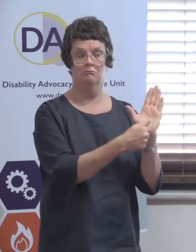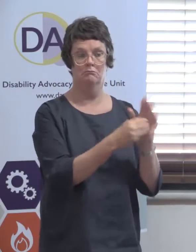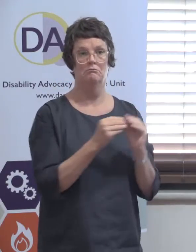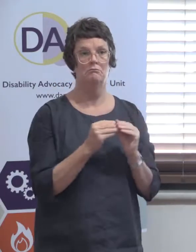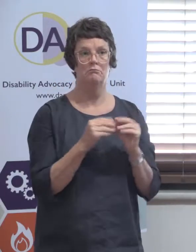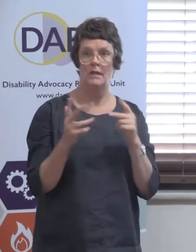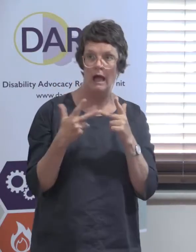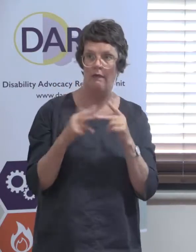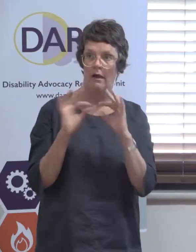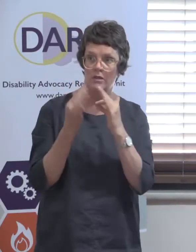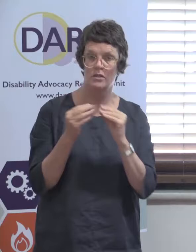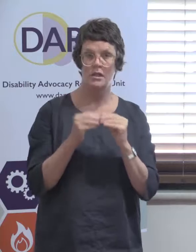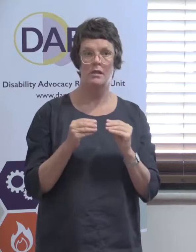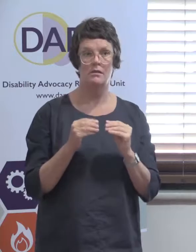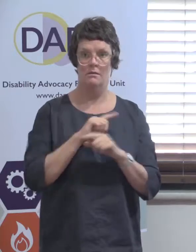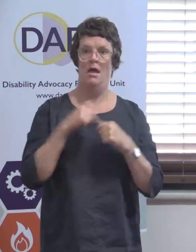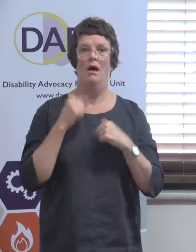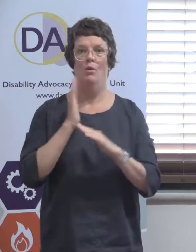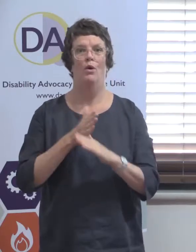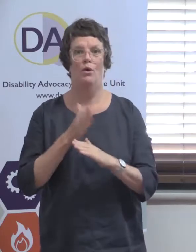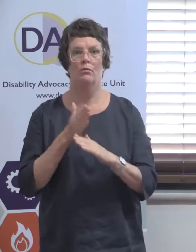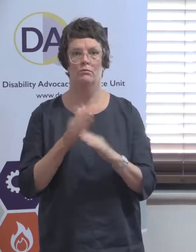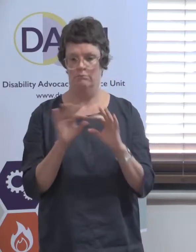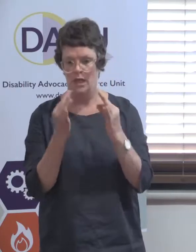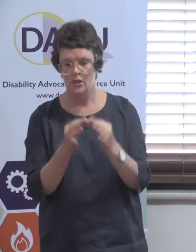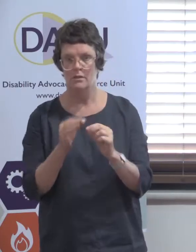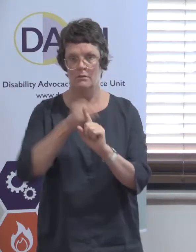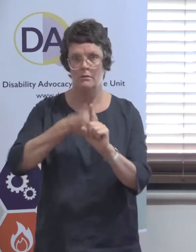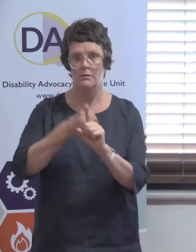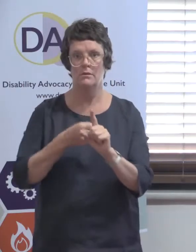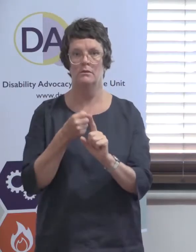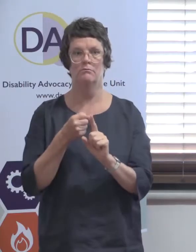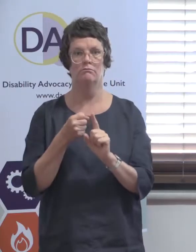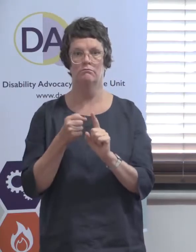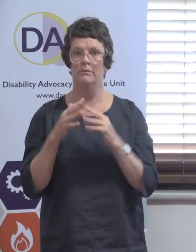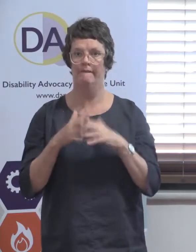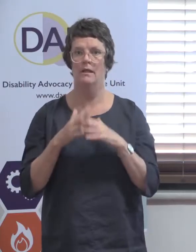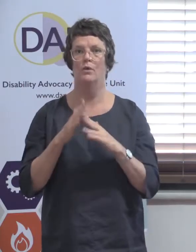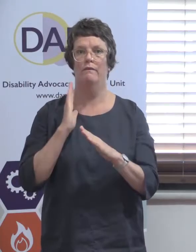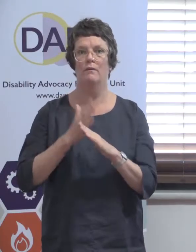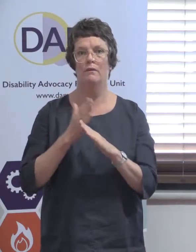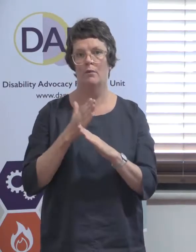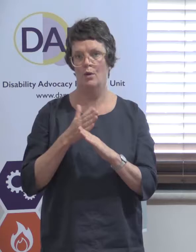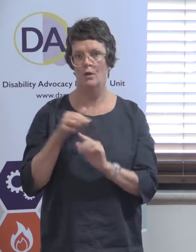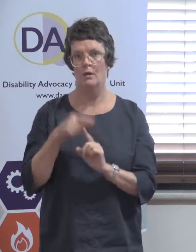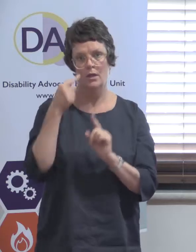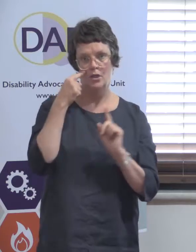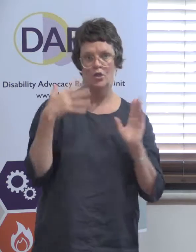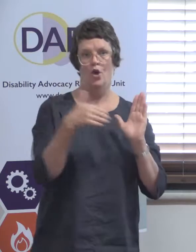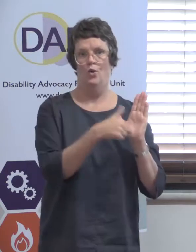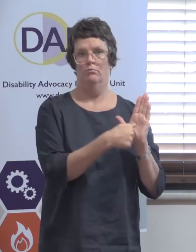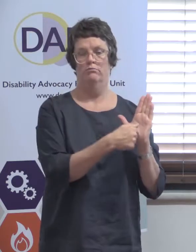agencies, you and I, do every day, the value of that work. And it's a fantastic